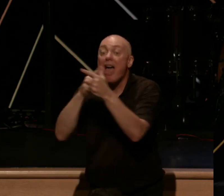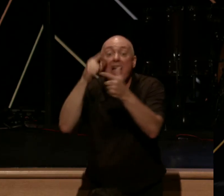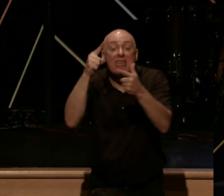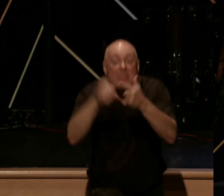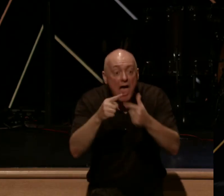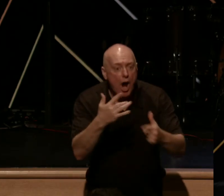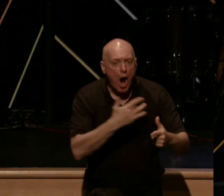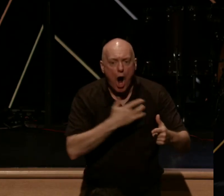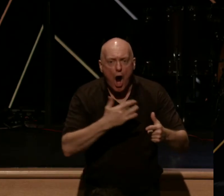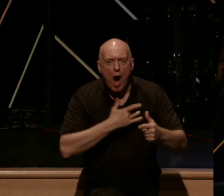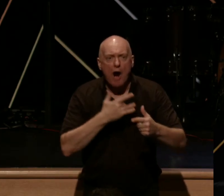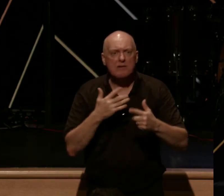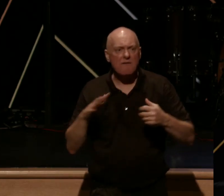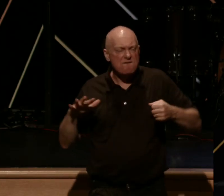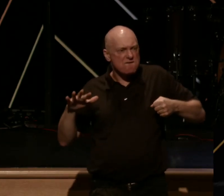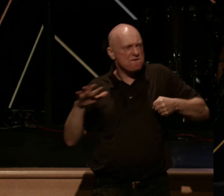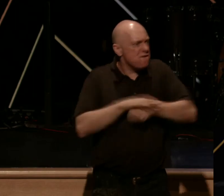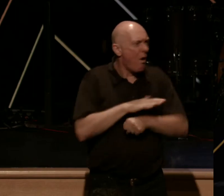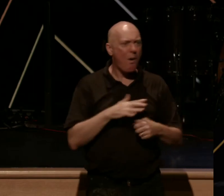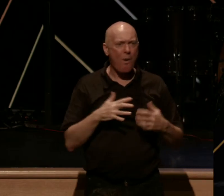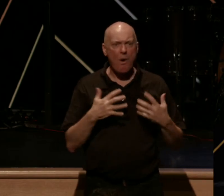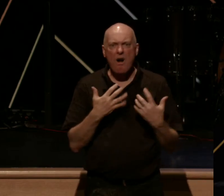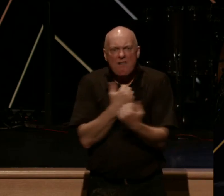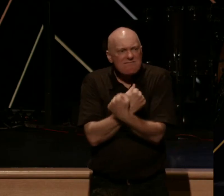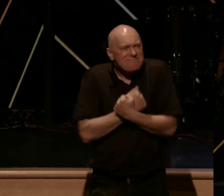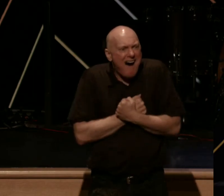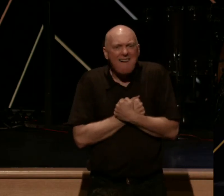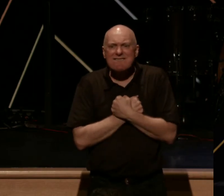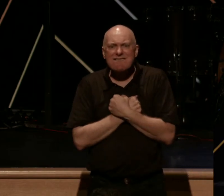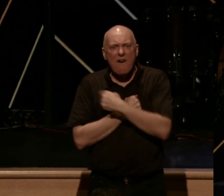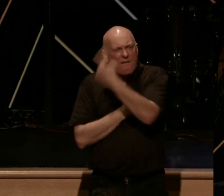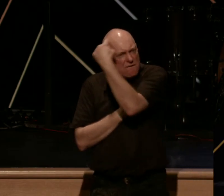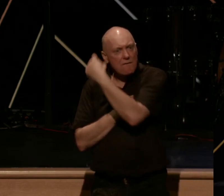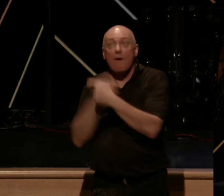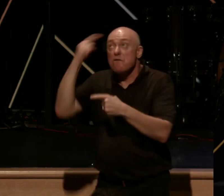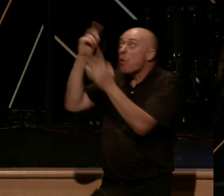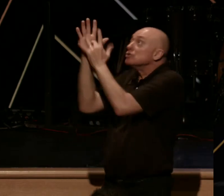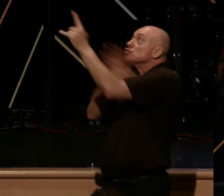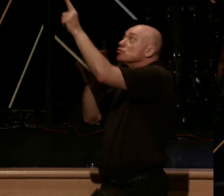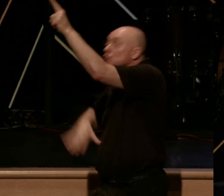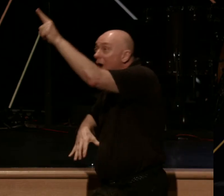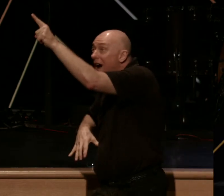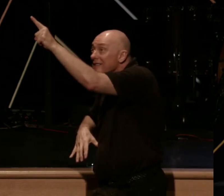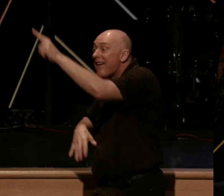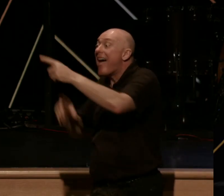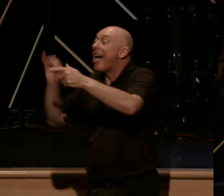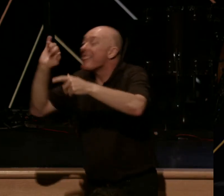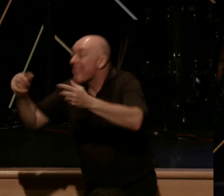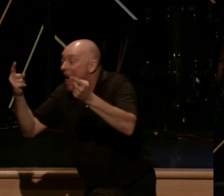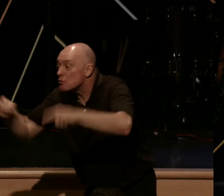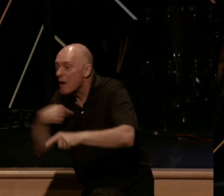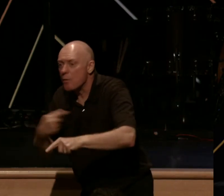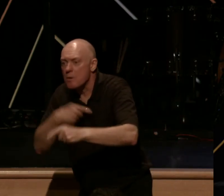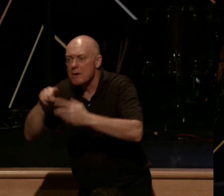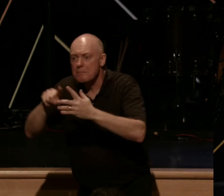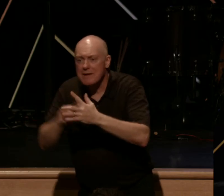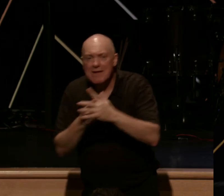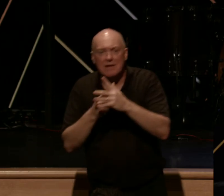hearts begin to fill supernaturally with love for Jesus Christ and that's when we begin to walk with Jesus